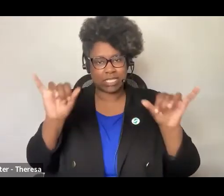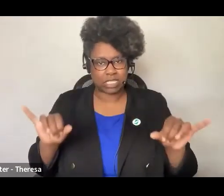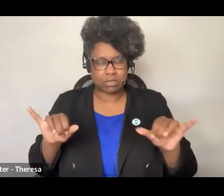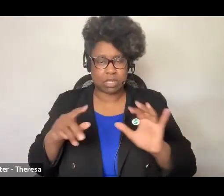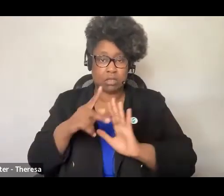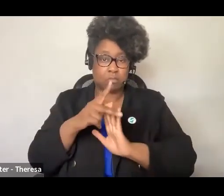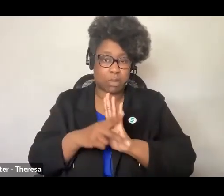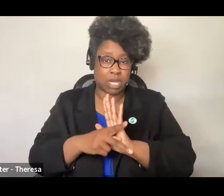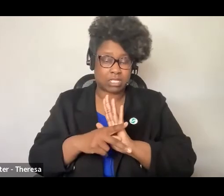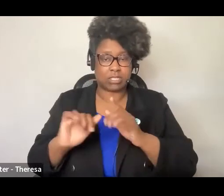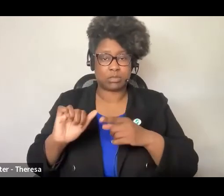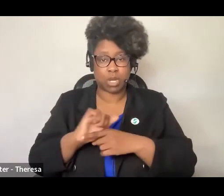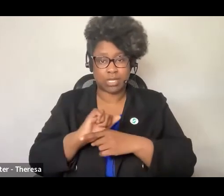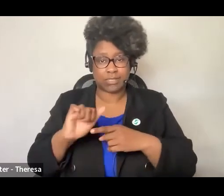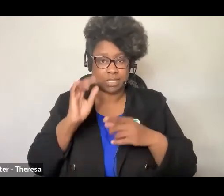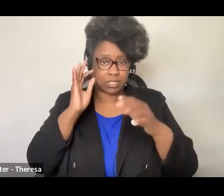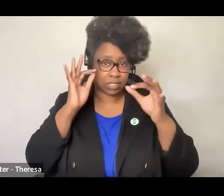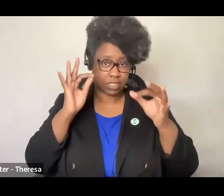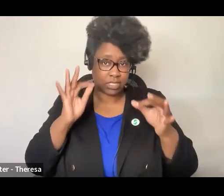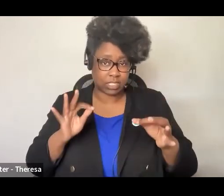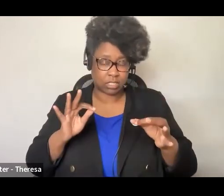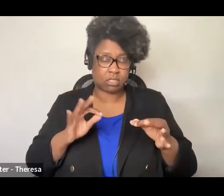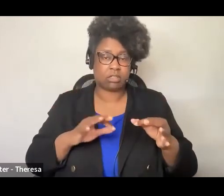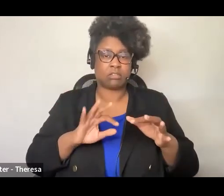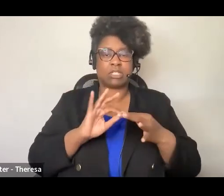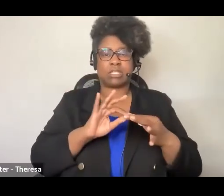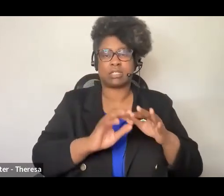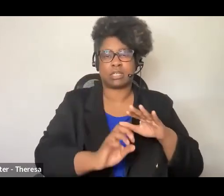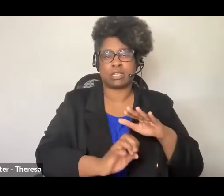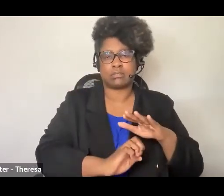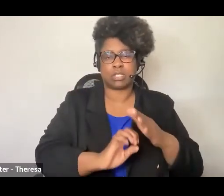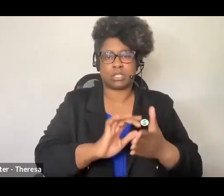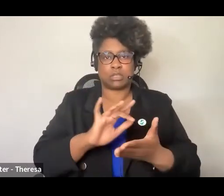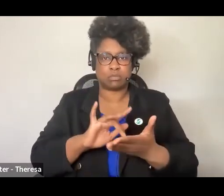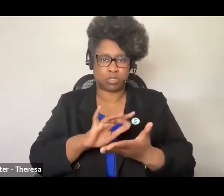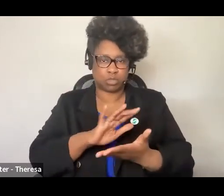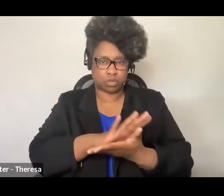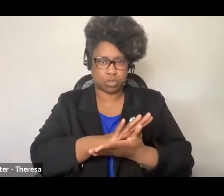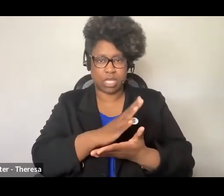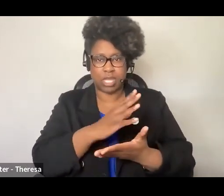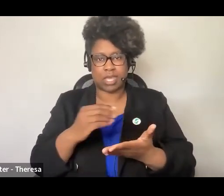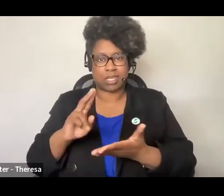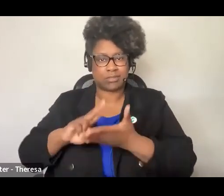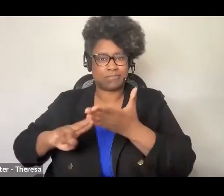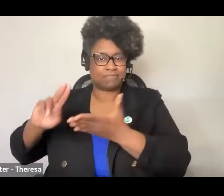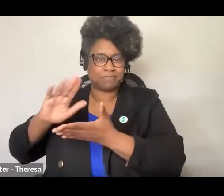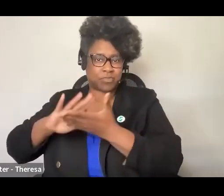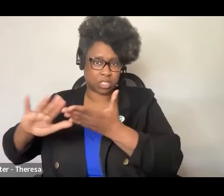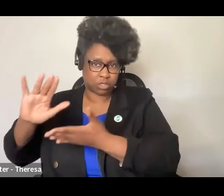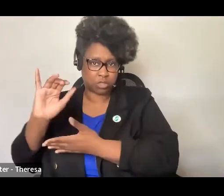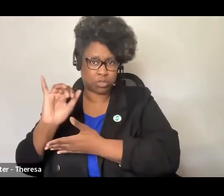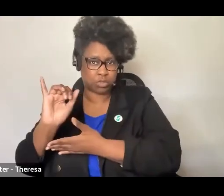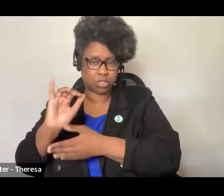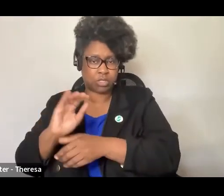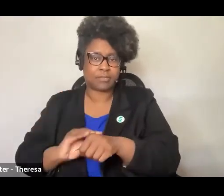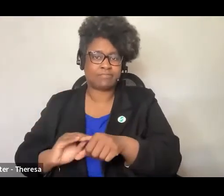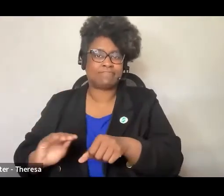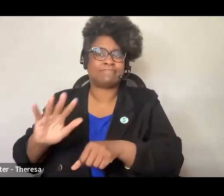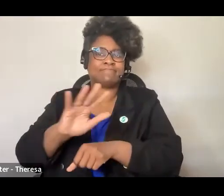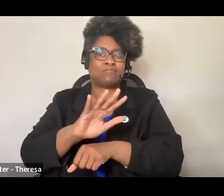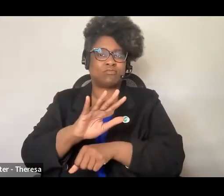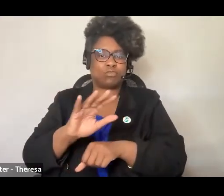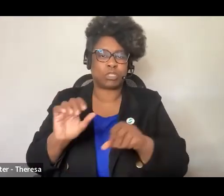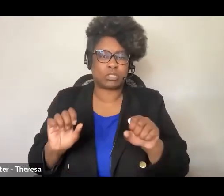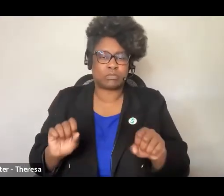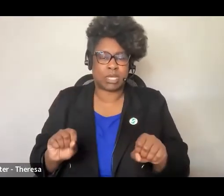practices, and decisions in the realms of elementary and middle school education and higher education shape what's possible in high schools as